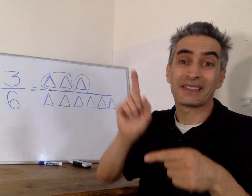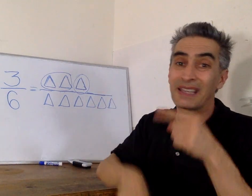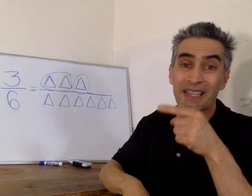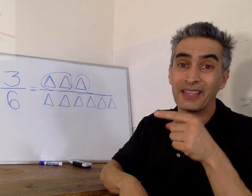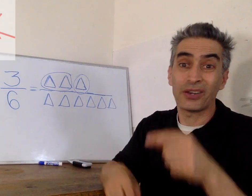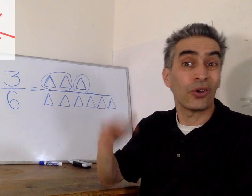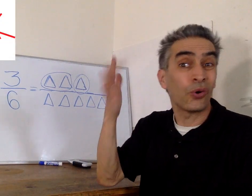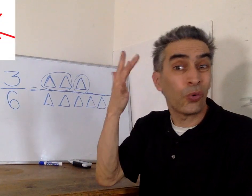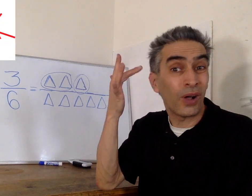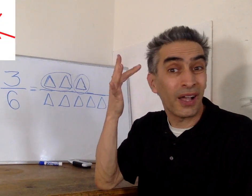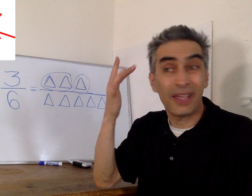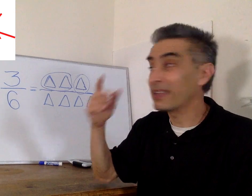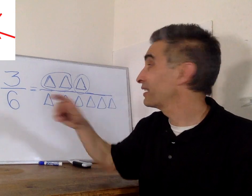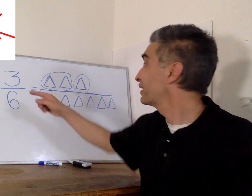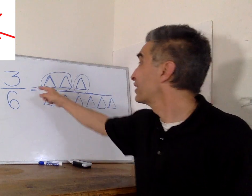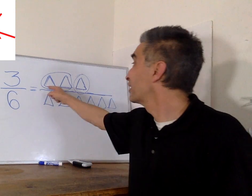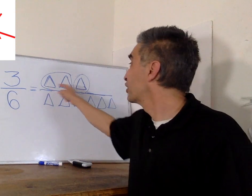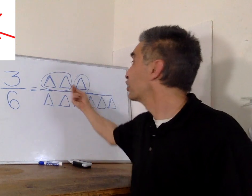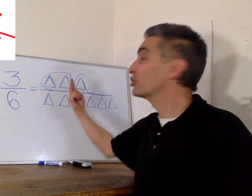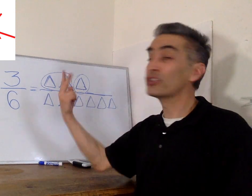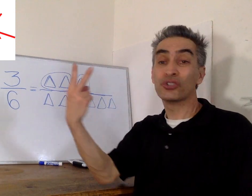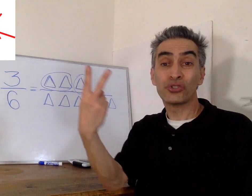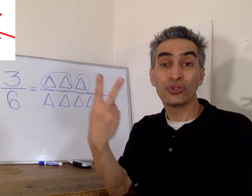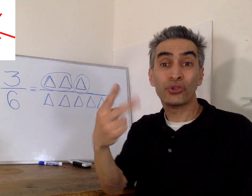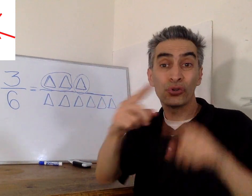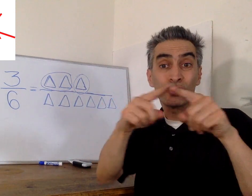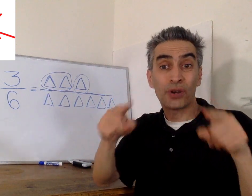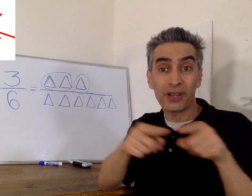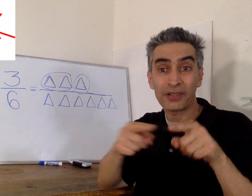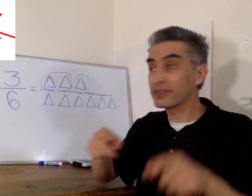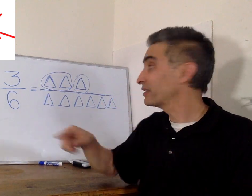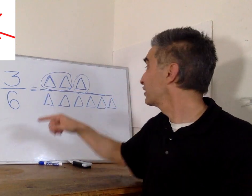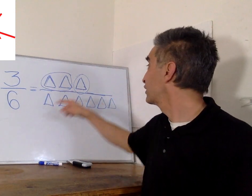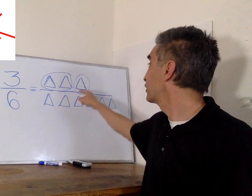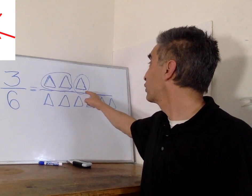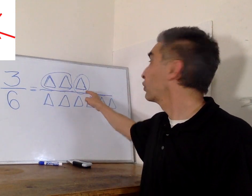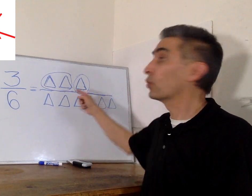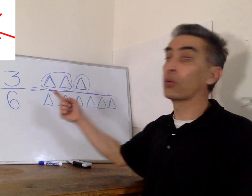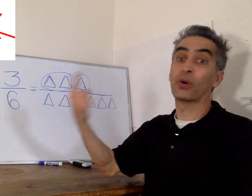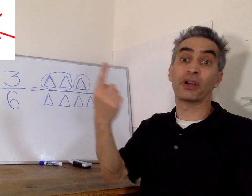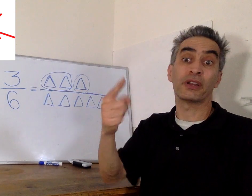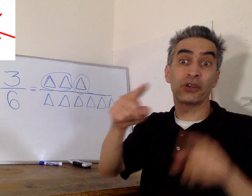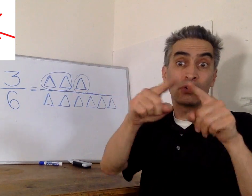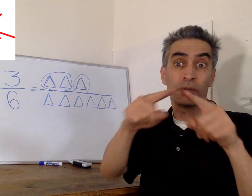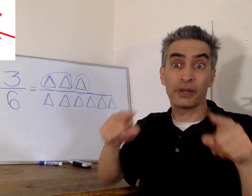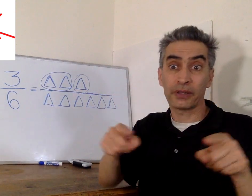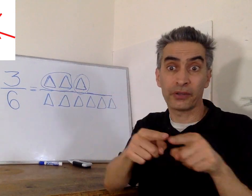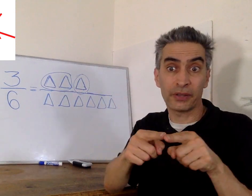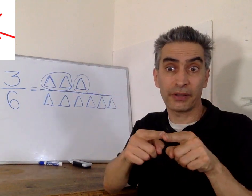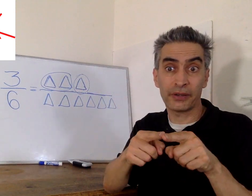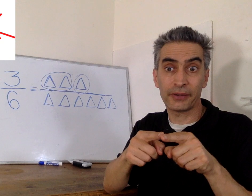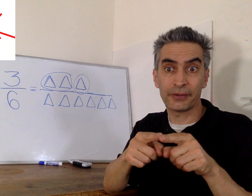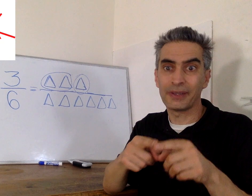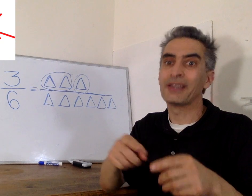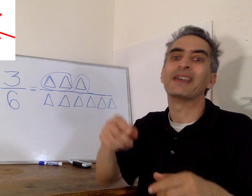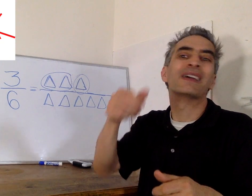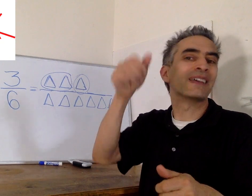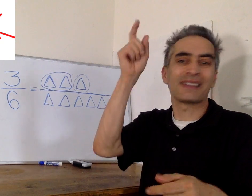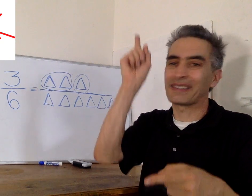We can't do that. Because remember, two and one, they're not the same size